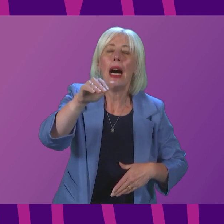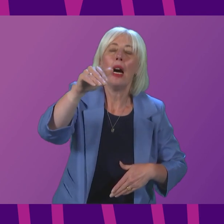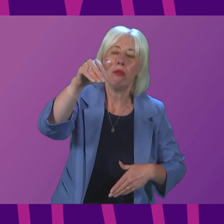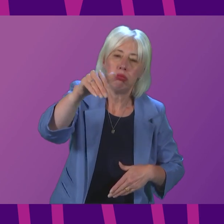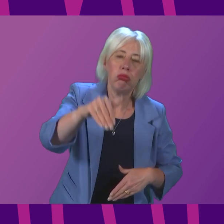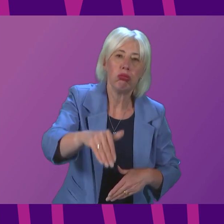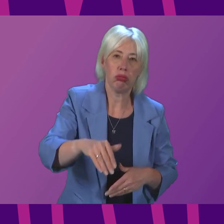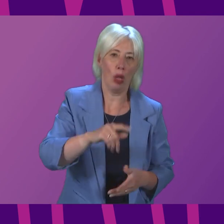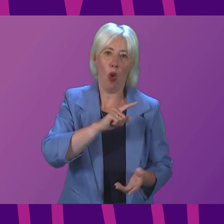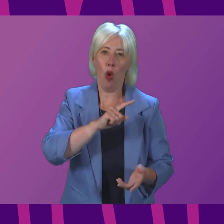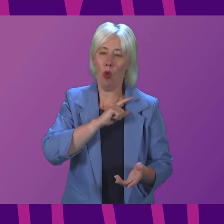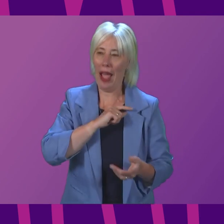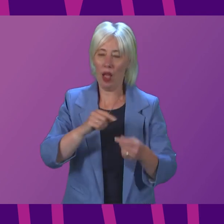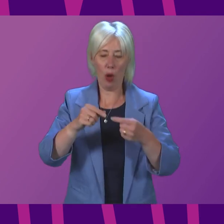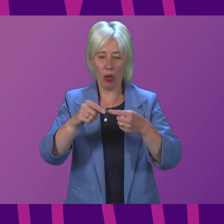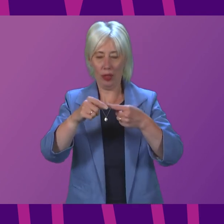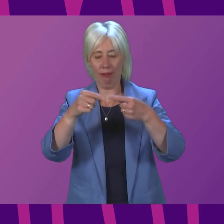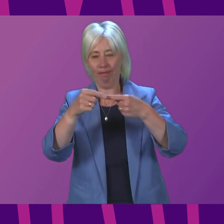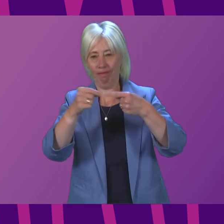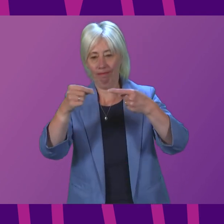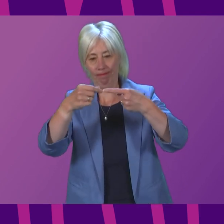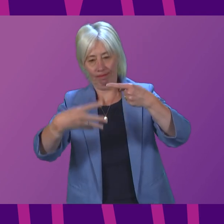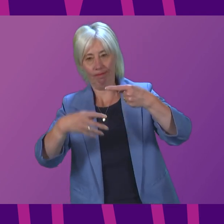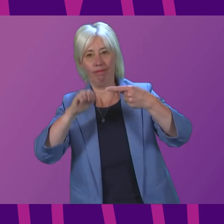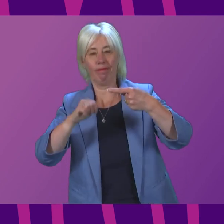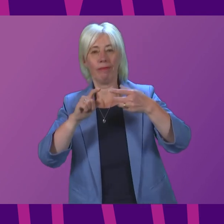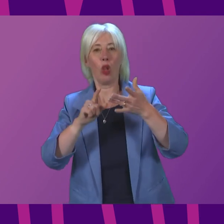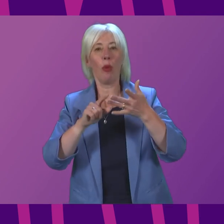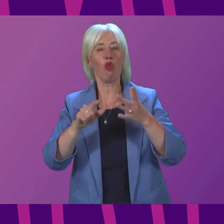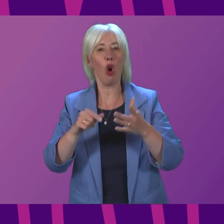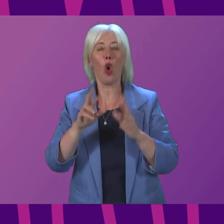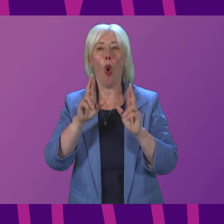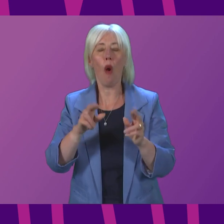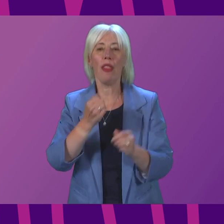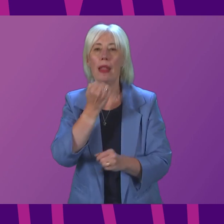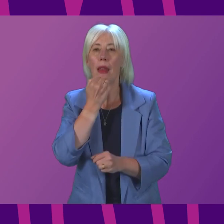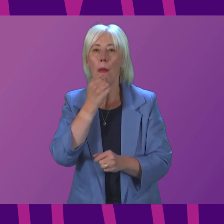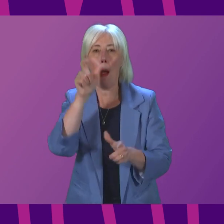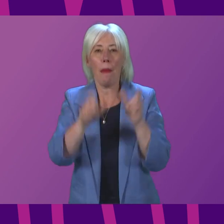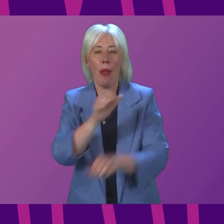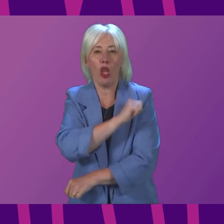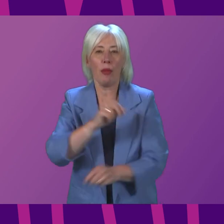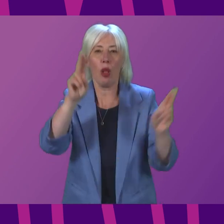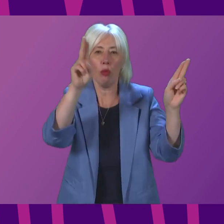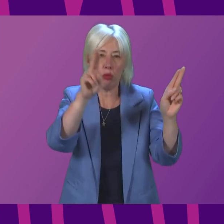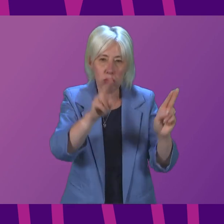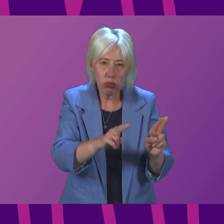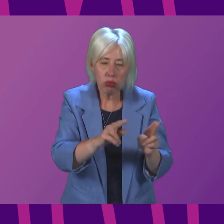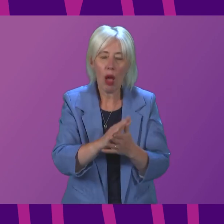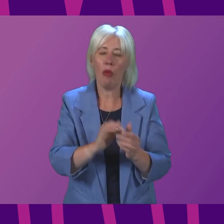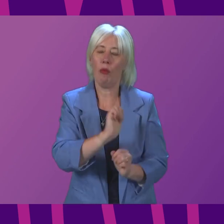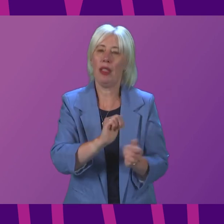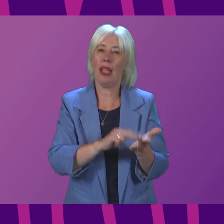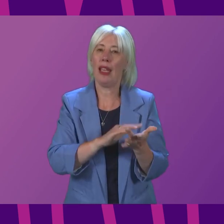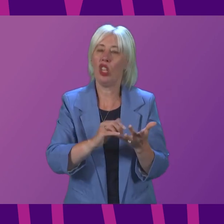driven by this sub-lineage of Omicron under control, we will start to see hospital cases come down again, and that will then allow NHS Lancashire